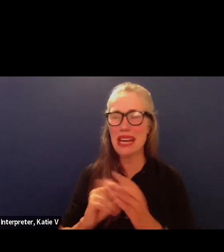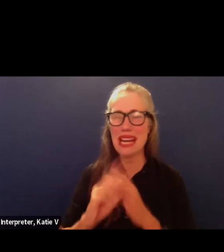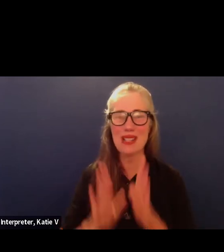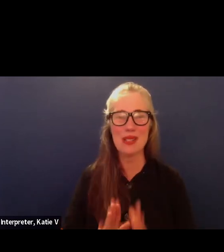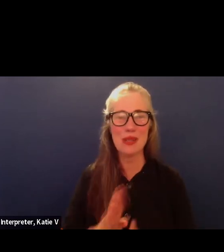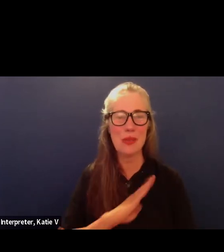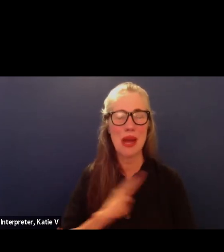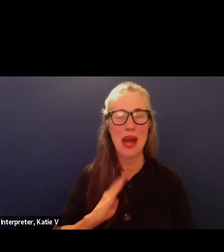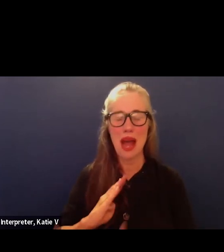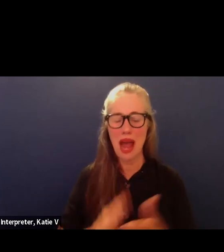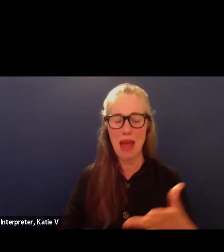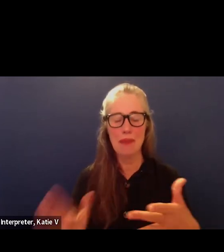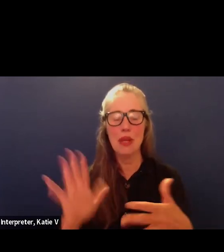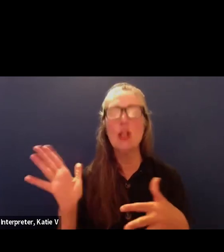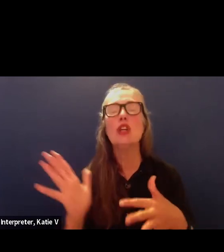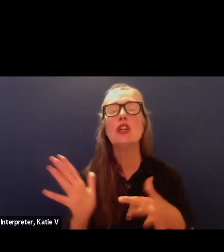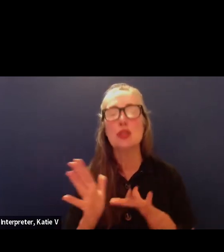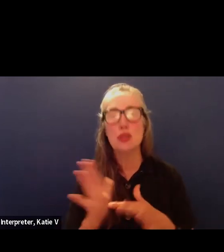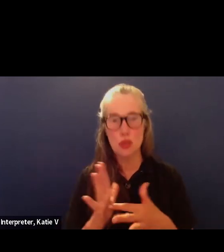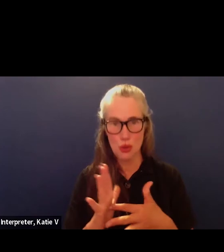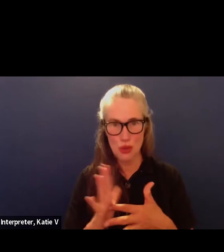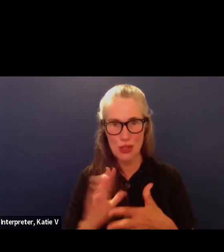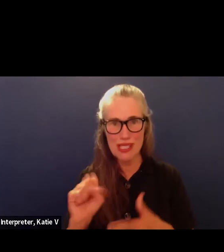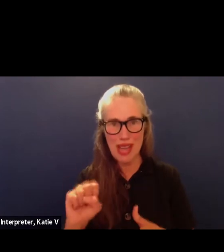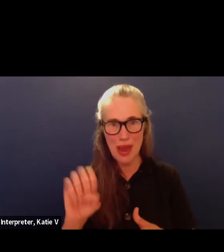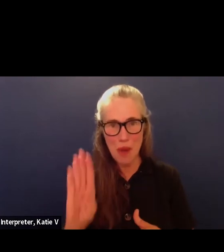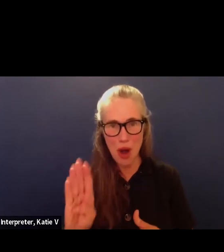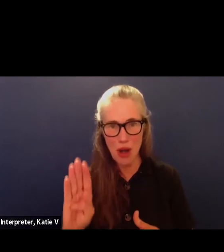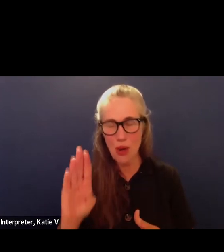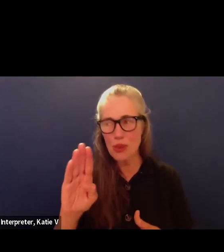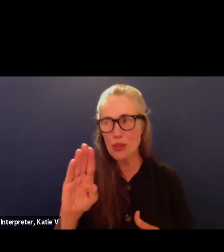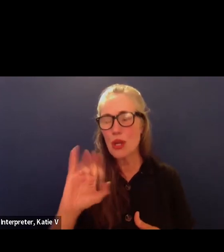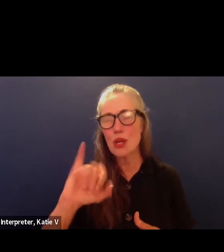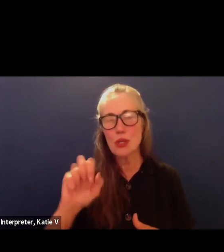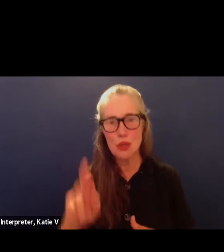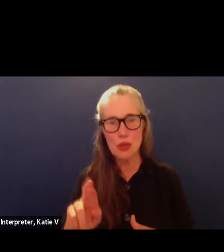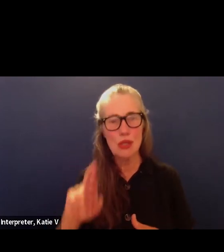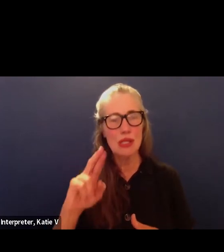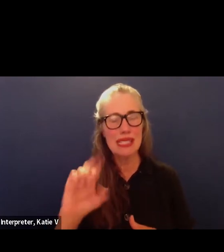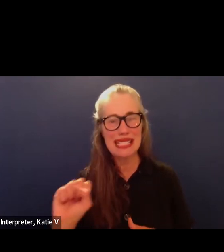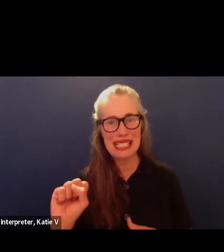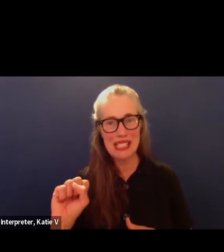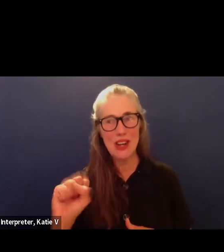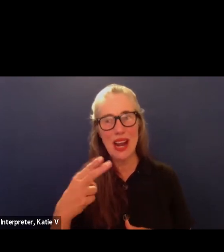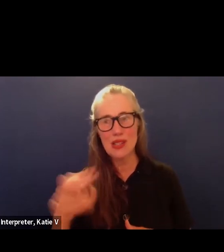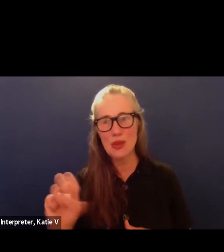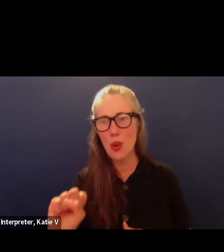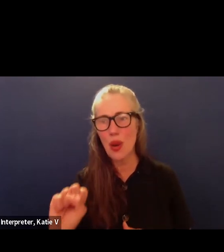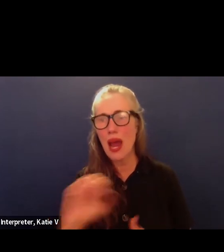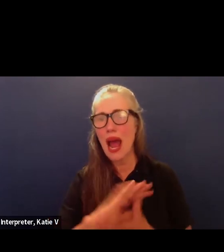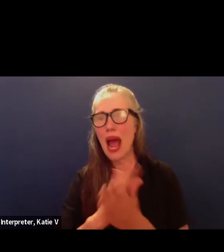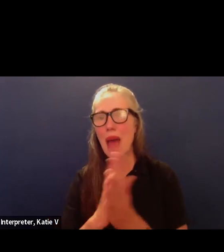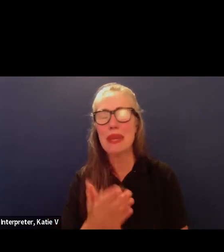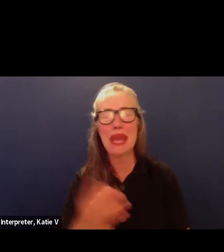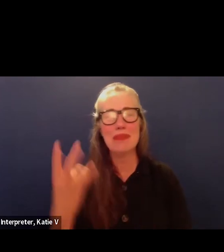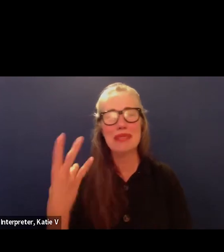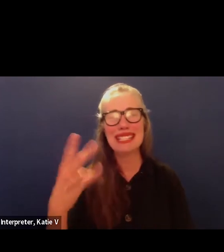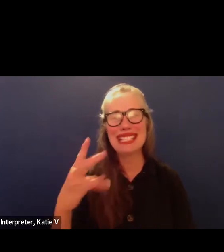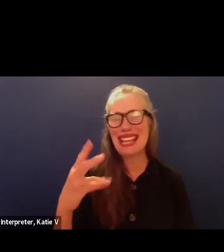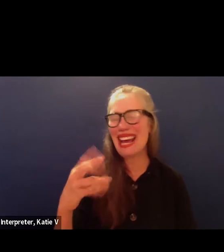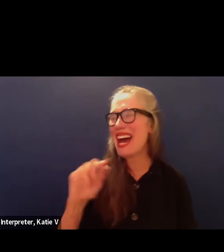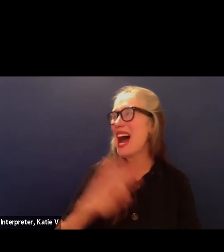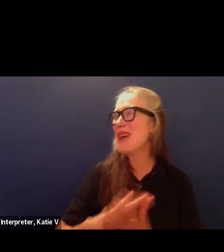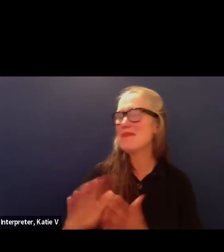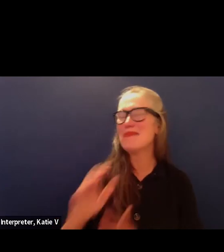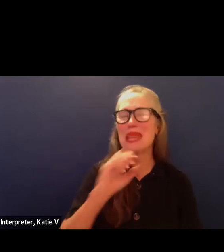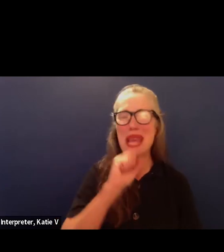i'm a junior or going to be a junior at san marco senior high school i turned 16 and a half yesterday i have to put the i have to